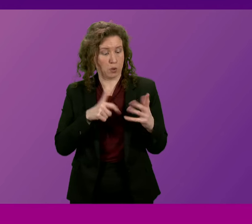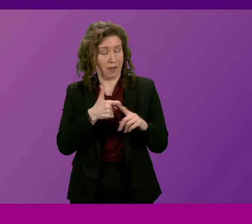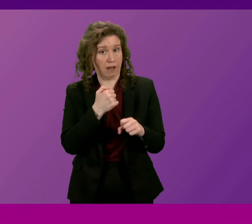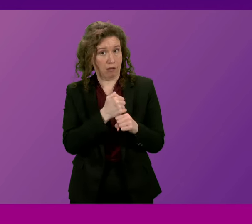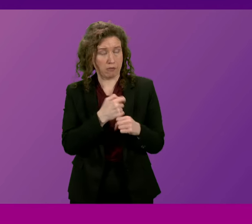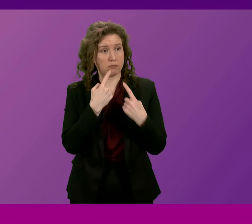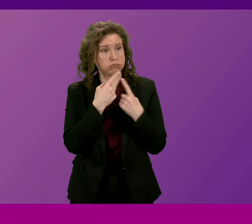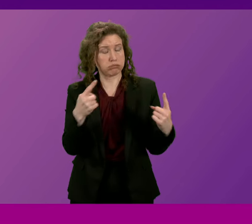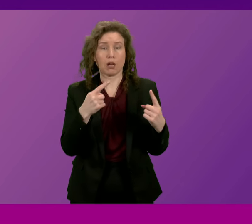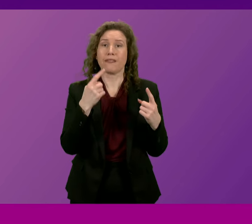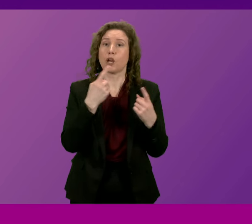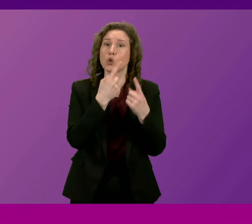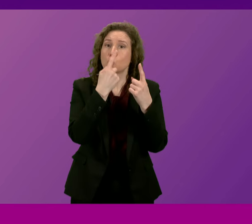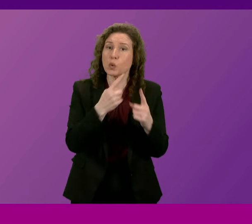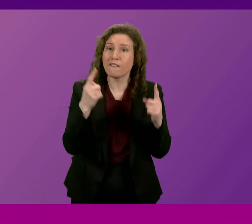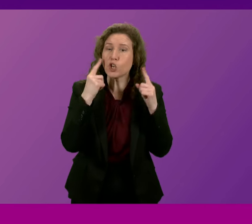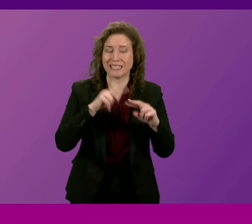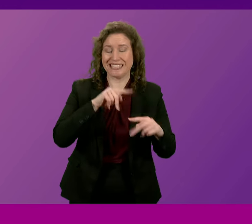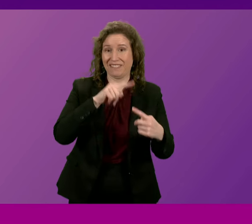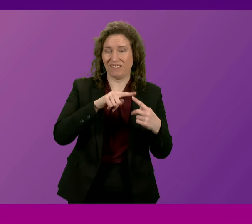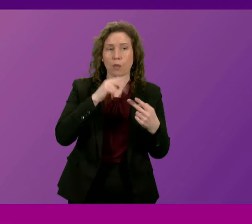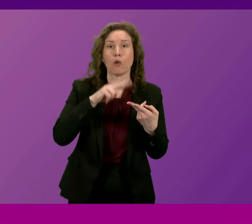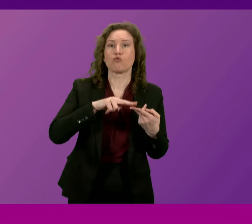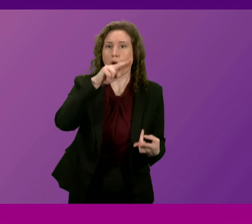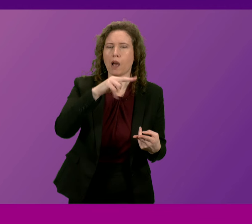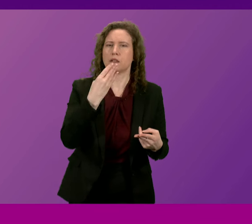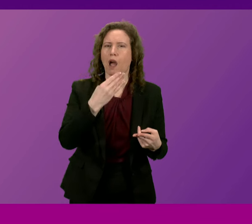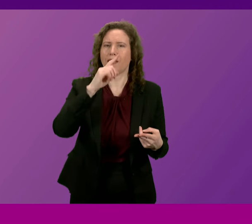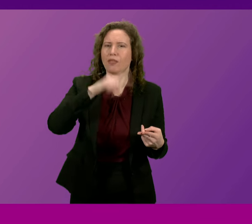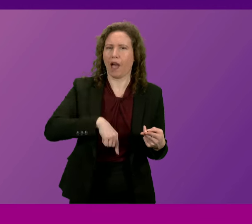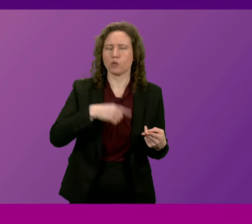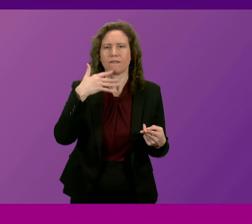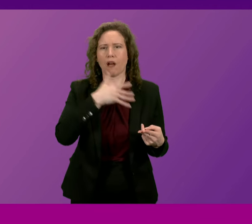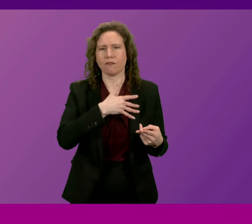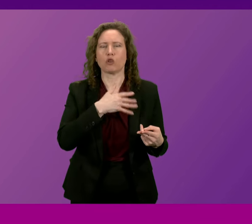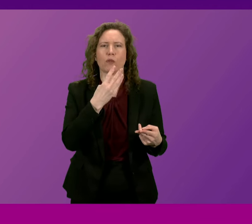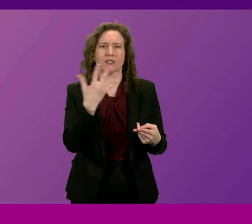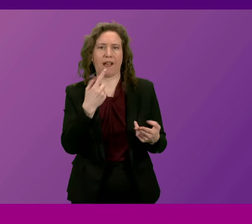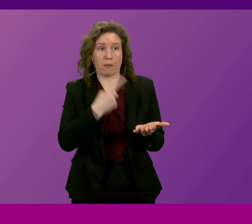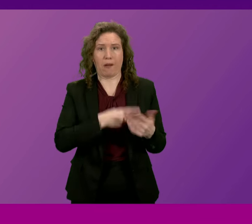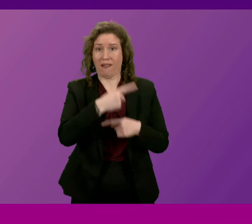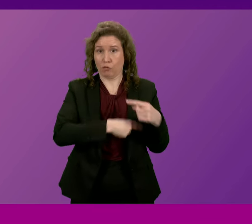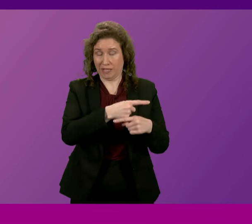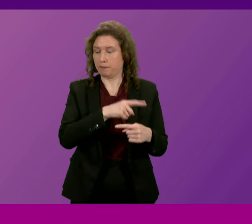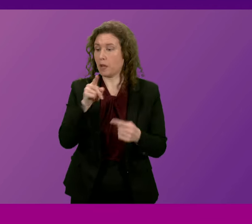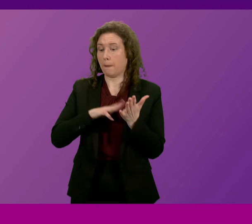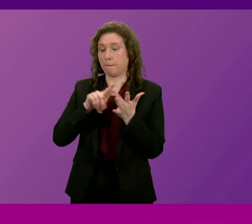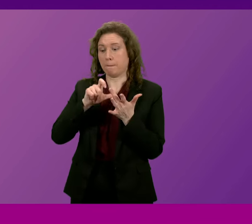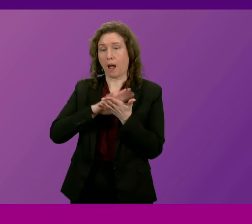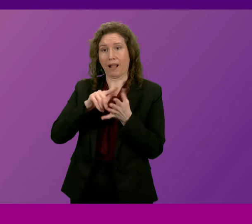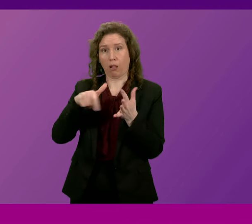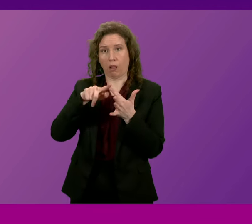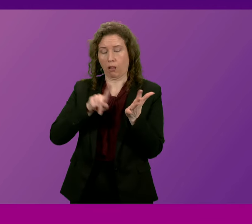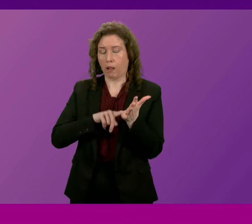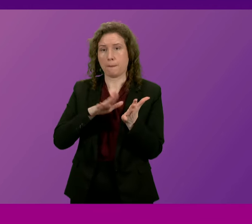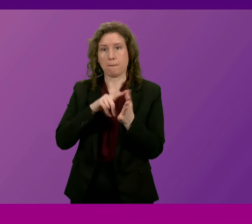university tuition fees would rise to £9,535 per year? Michael Mara has hinted that Labour